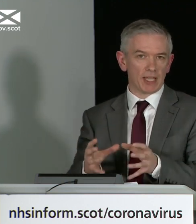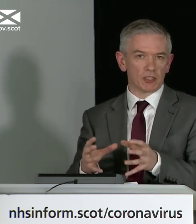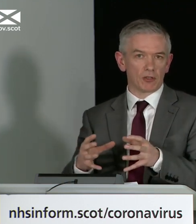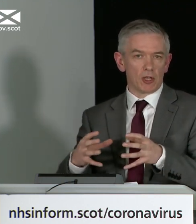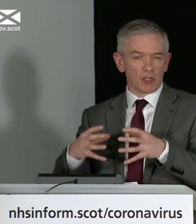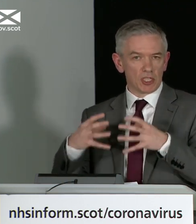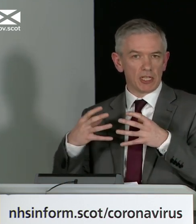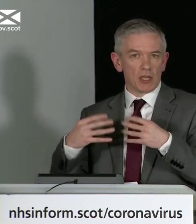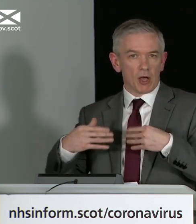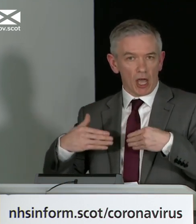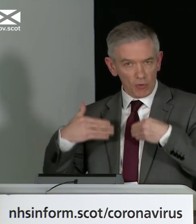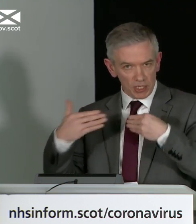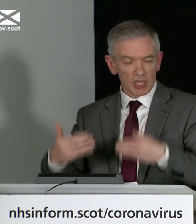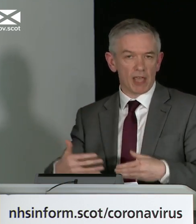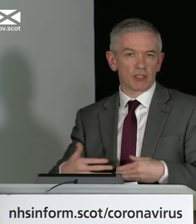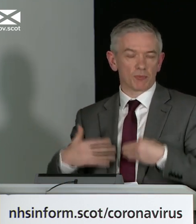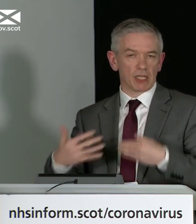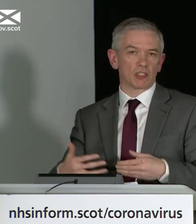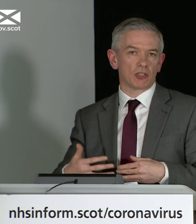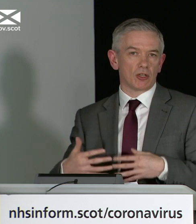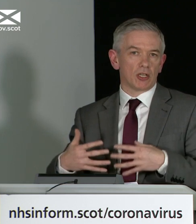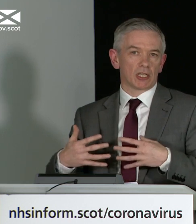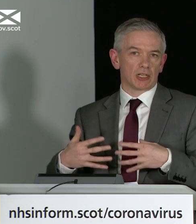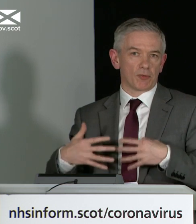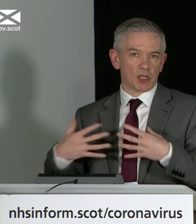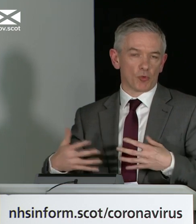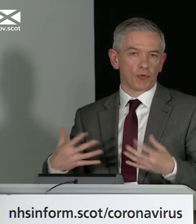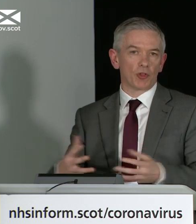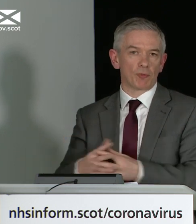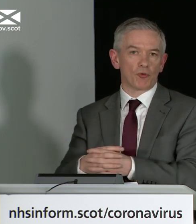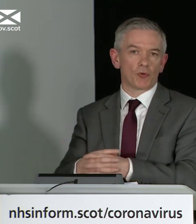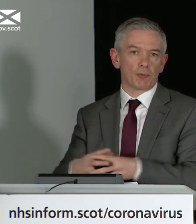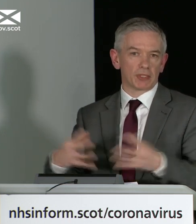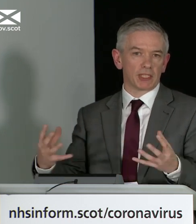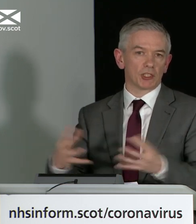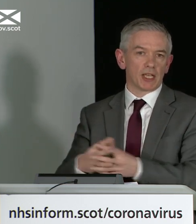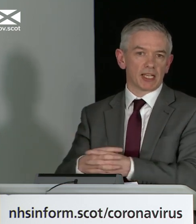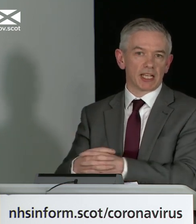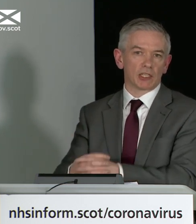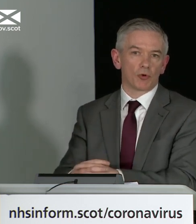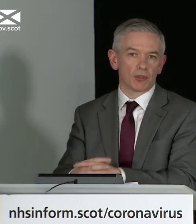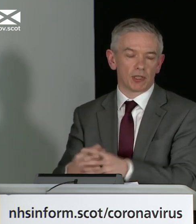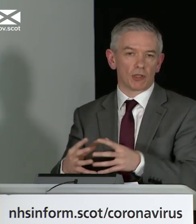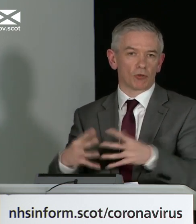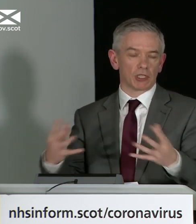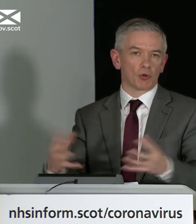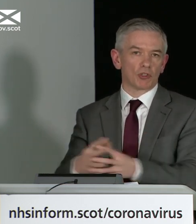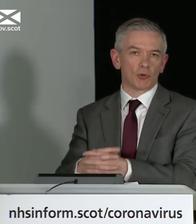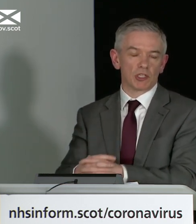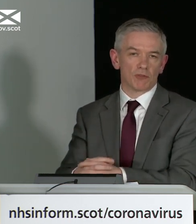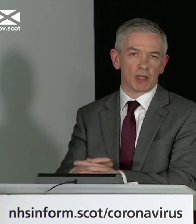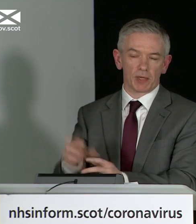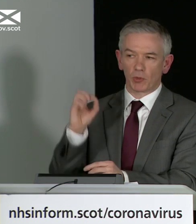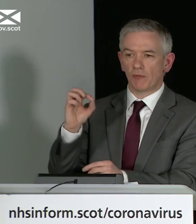need to wait to see how this evidence begins to kind of emerge more fully before we predict exactly what the long term